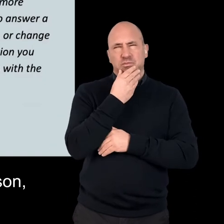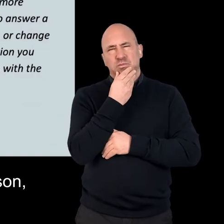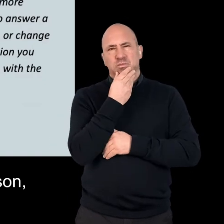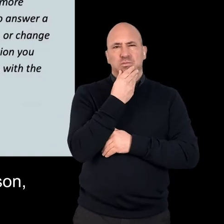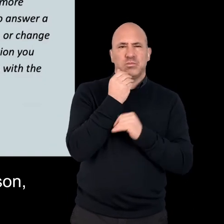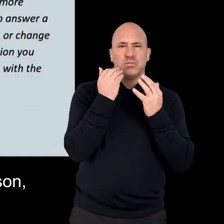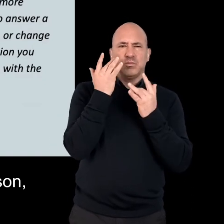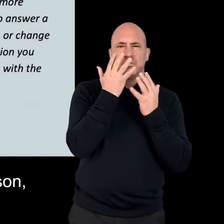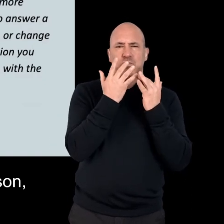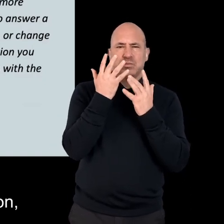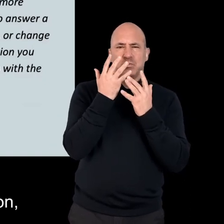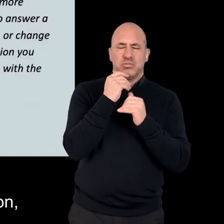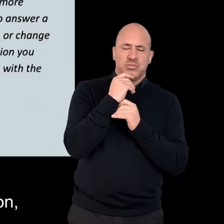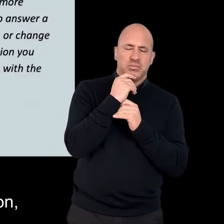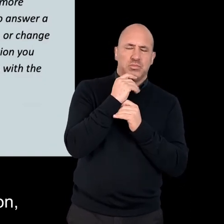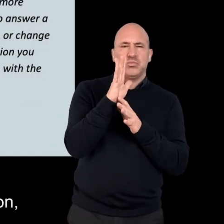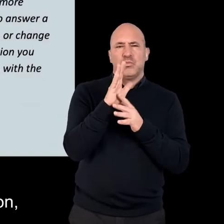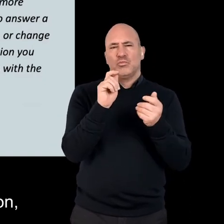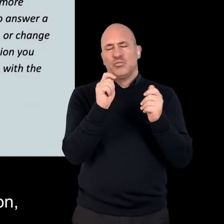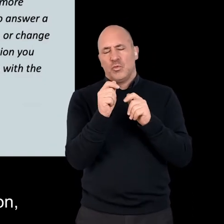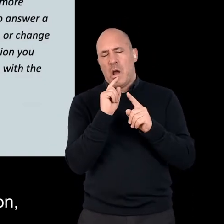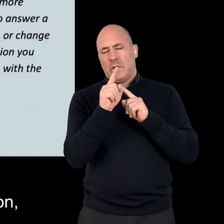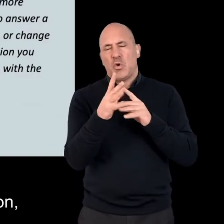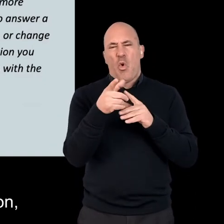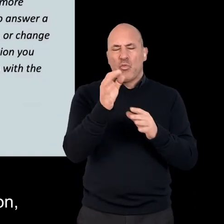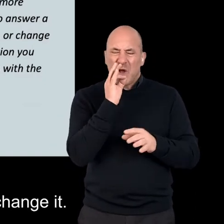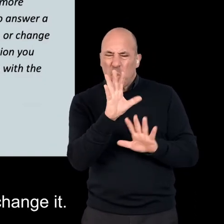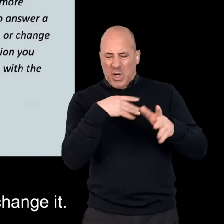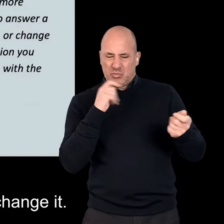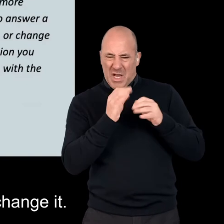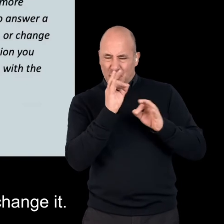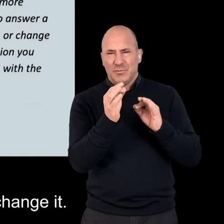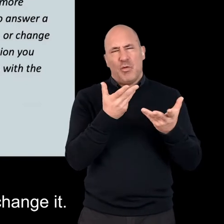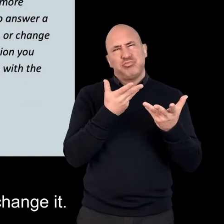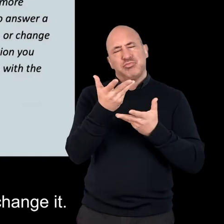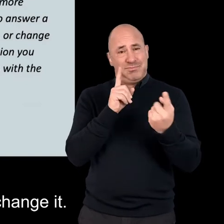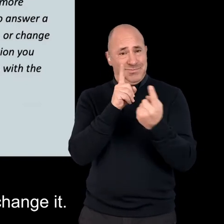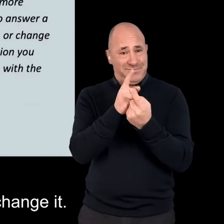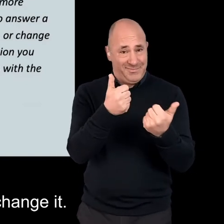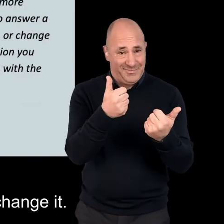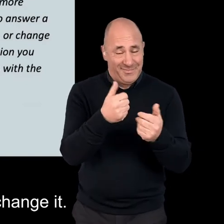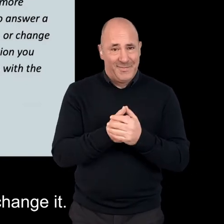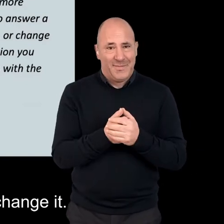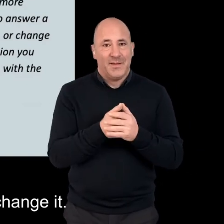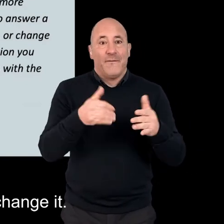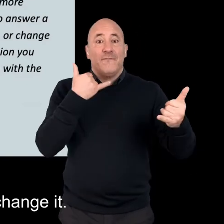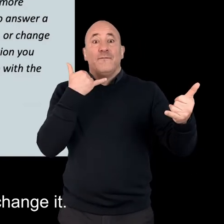person, it's a little bit more natural in the sense that you're given time to answer a question or to think or to ponder or reflect or change it.